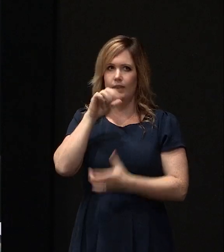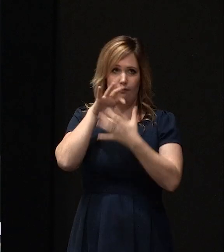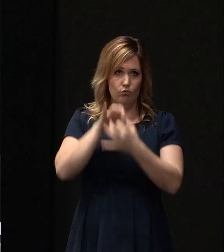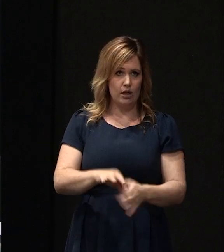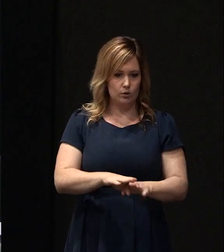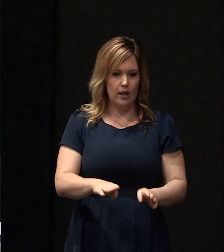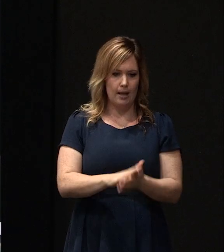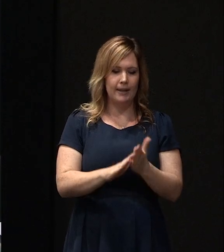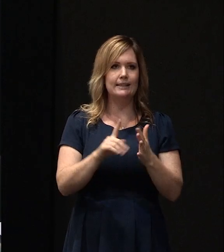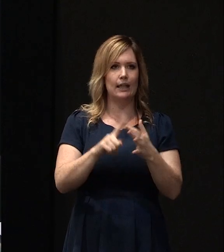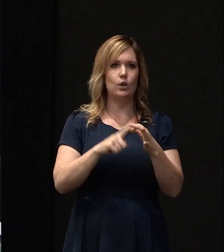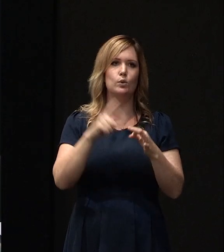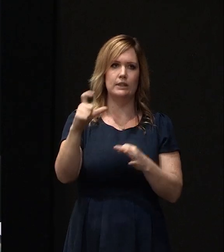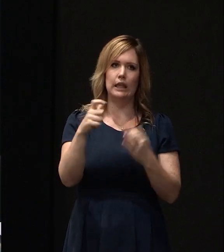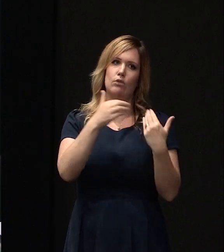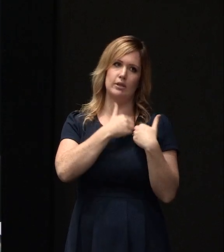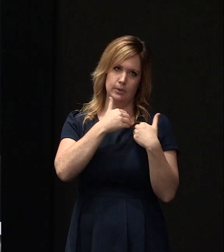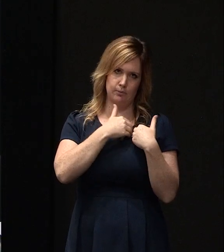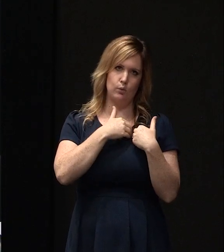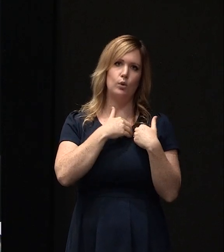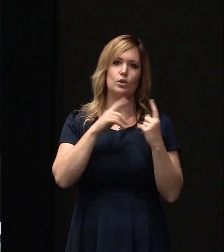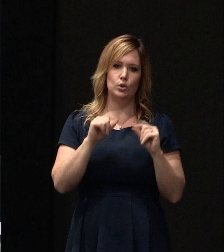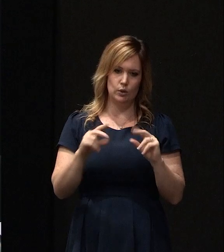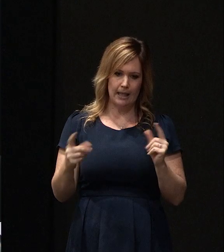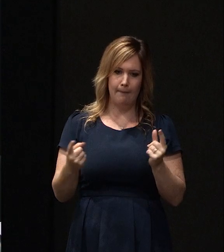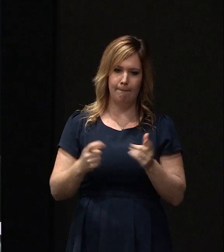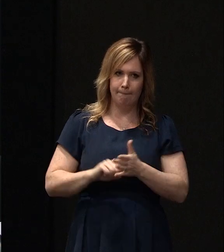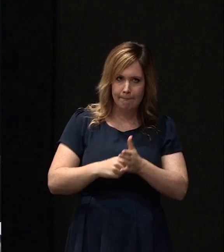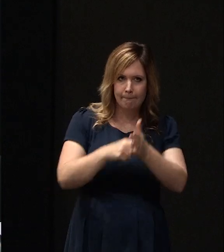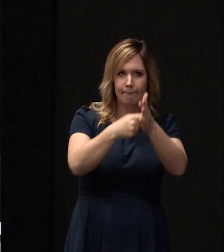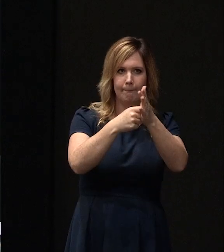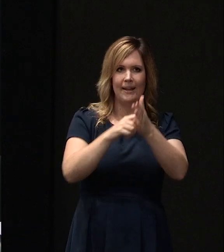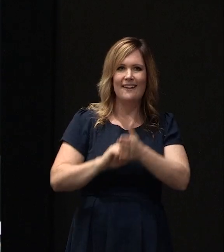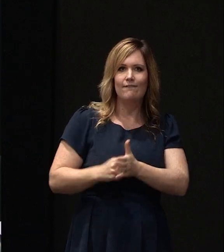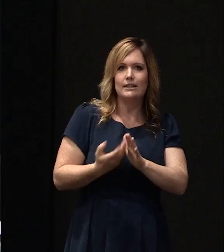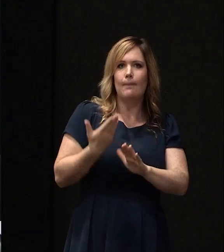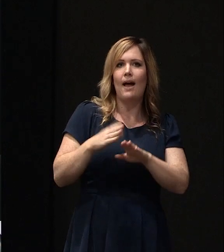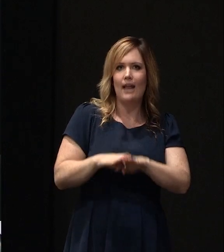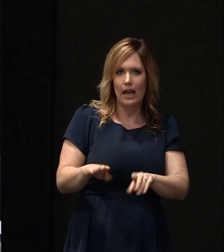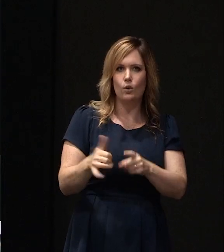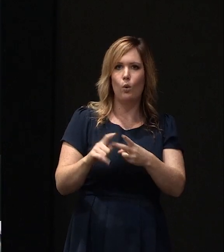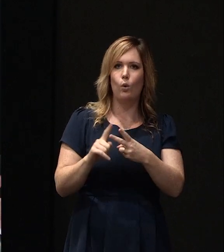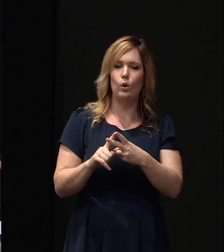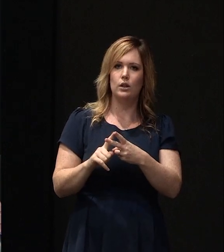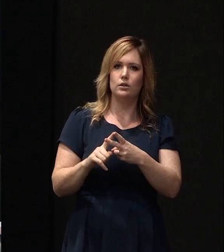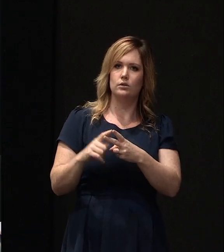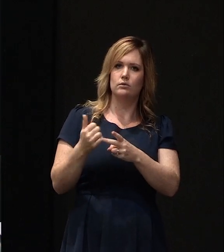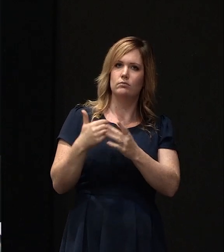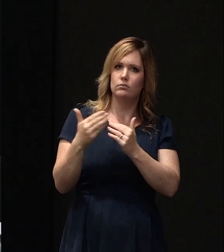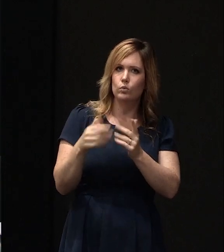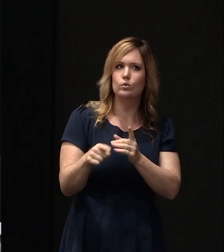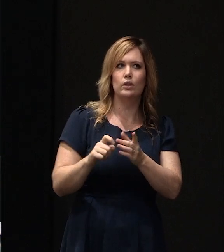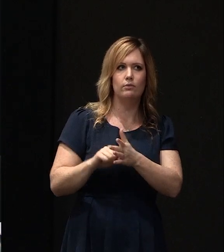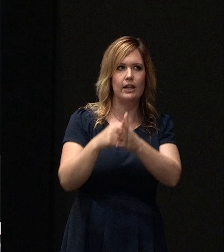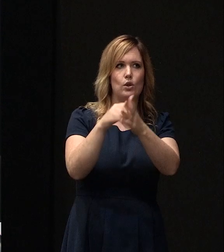the responsibility of EQC to either do some remediation on it or to make payment for the remediation or removal of